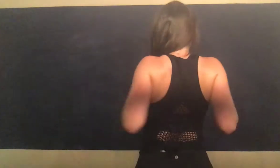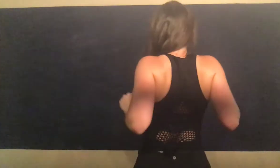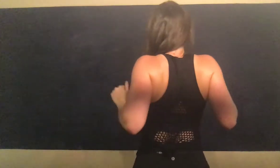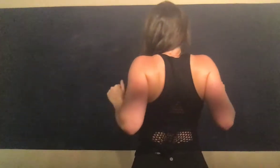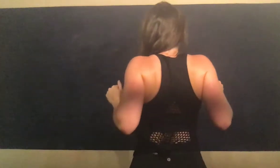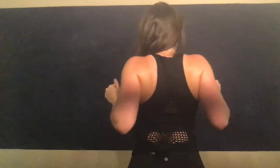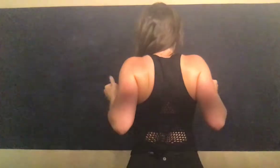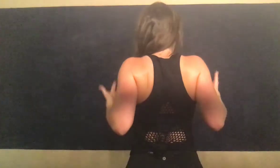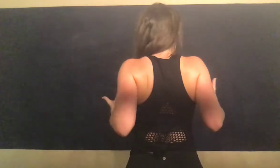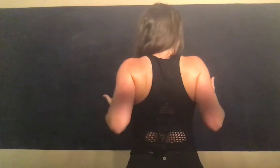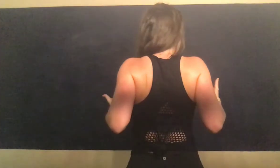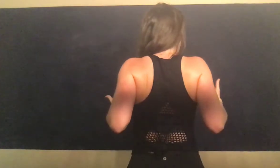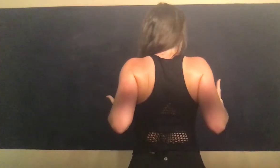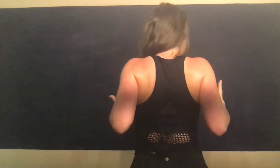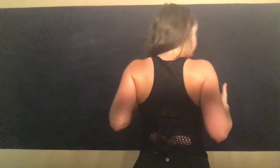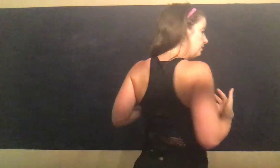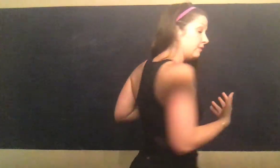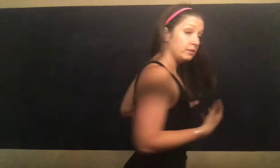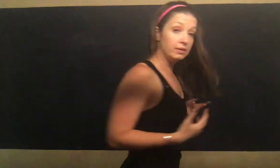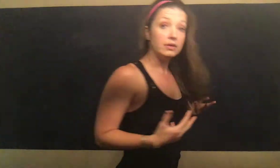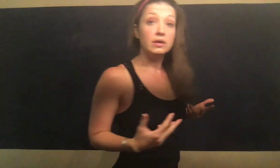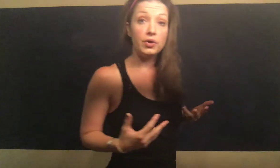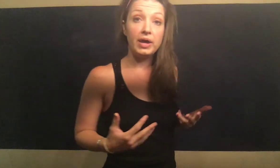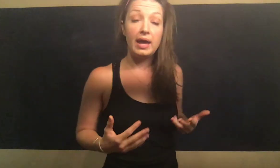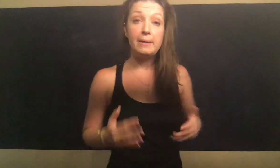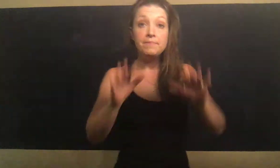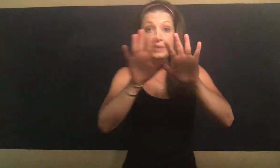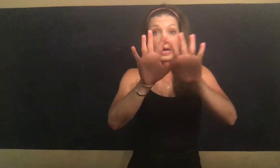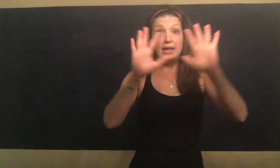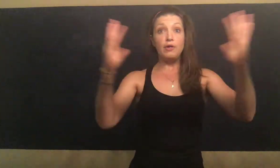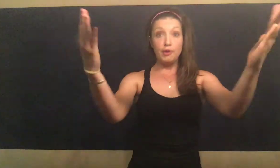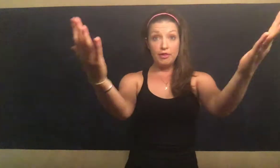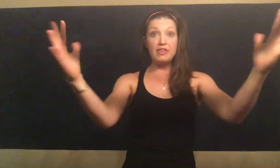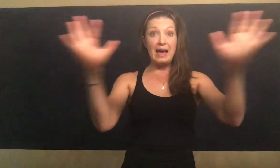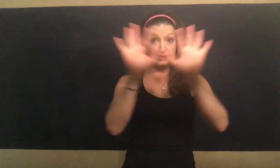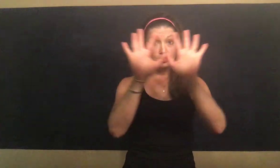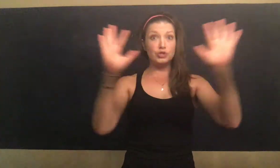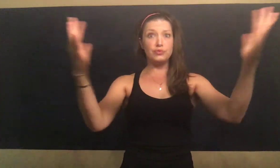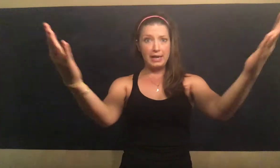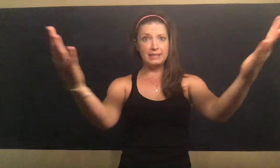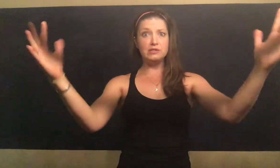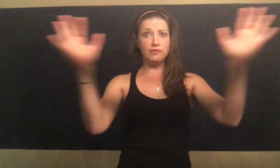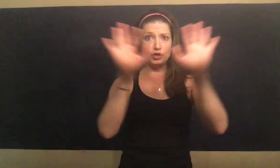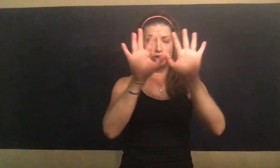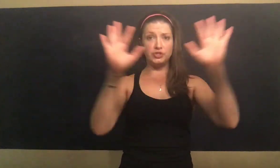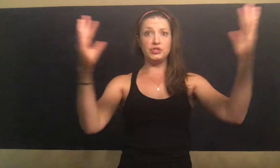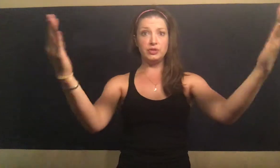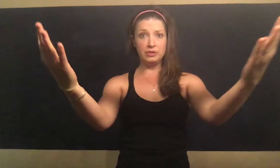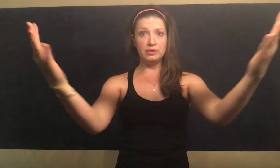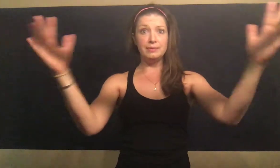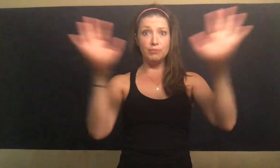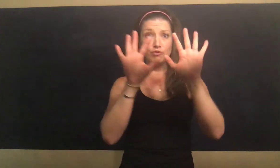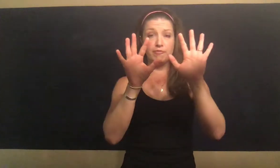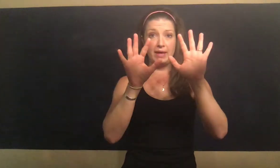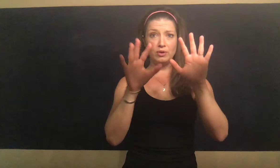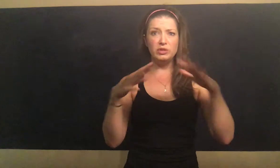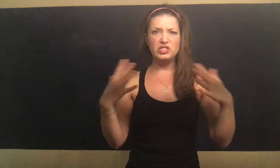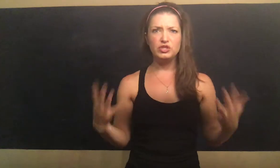your shoulder blades. That's abduction, okay? Now that's a transverse movement, which is